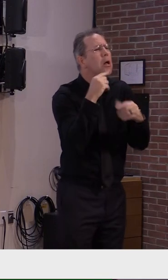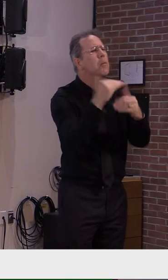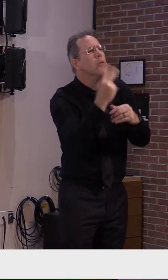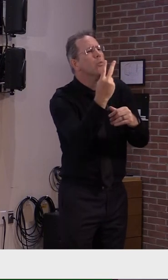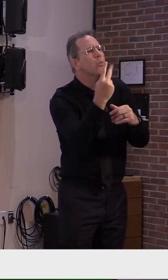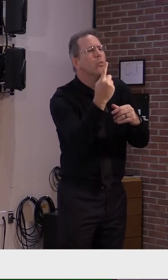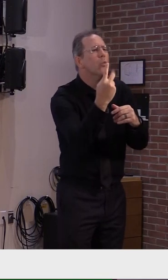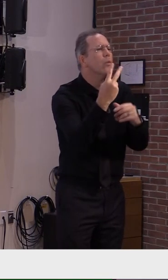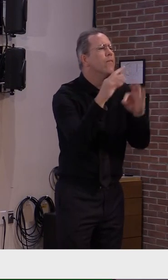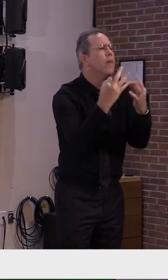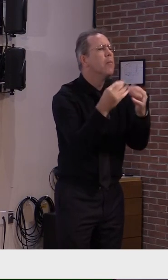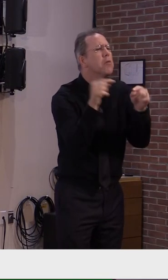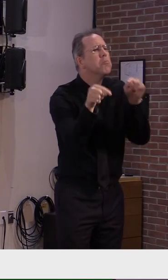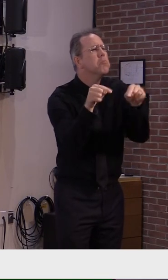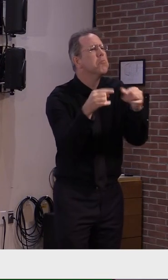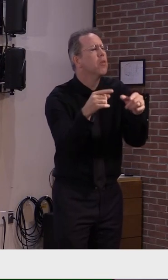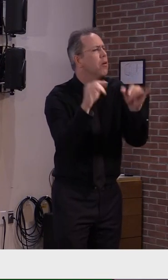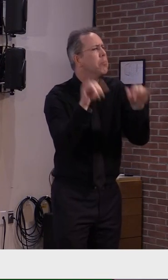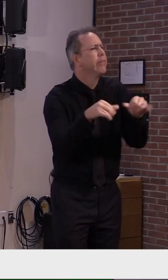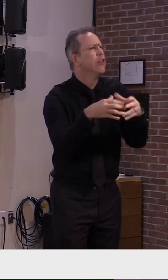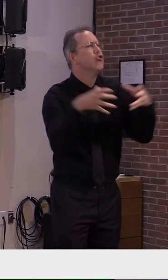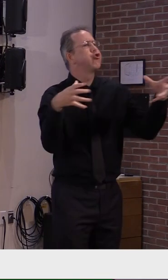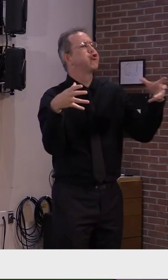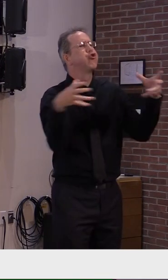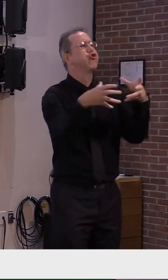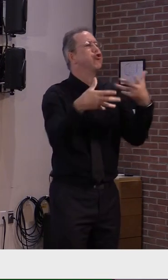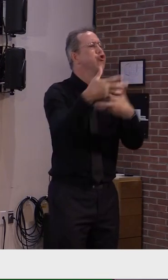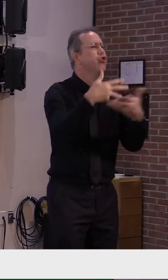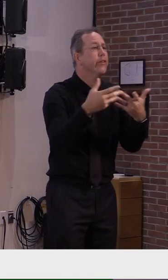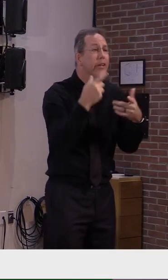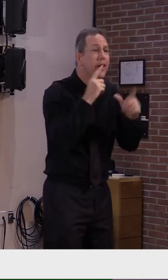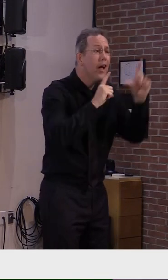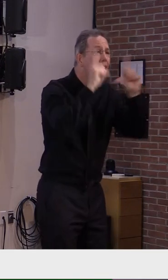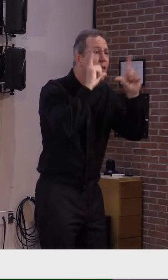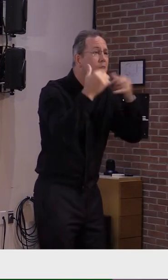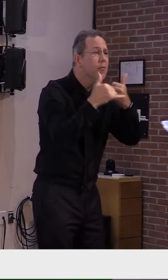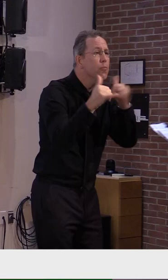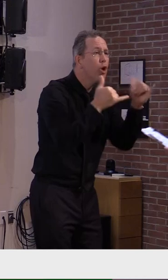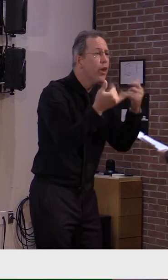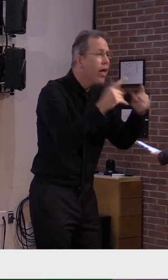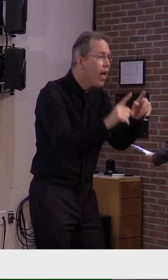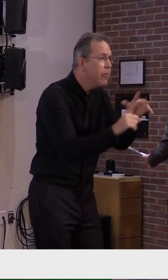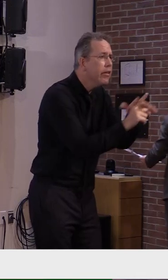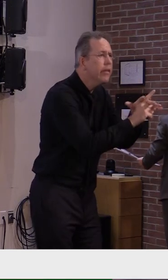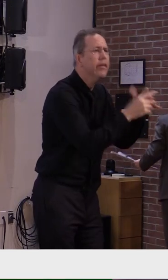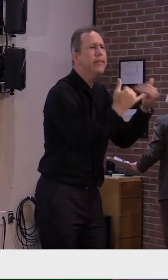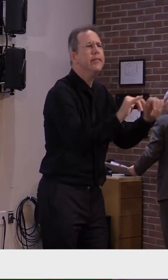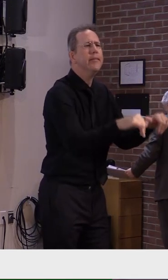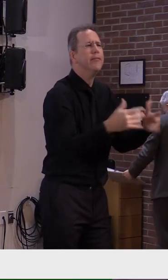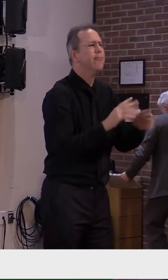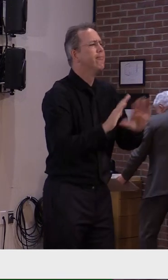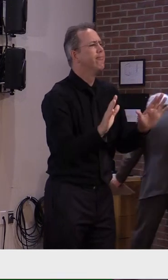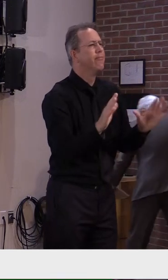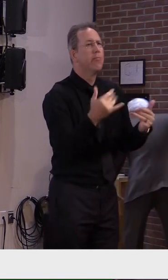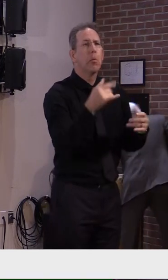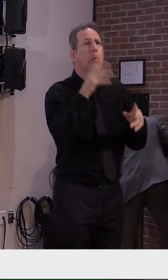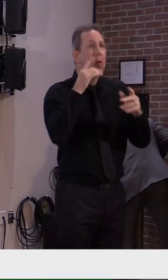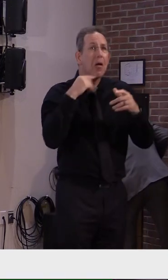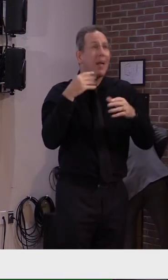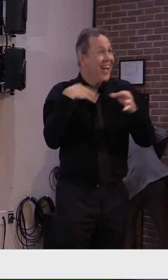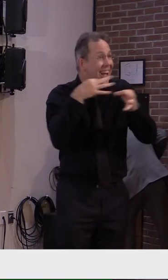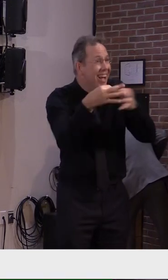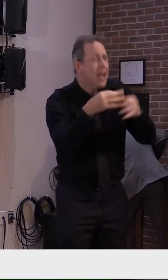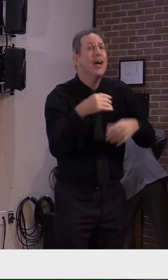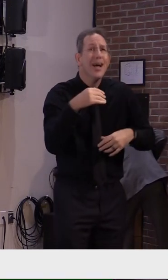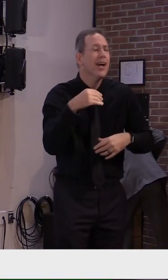gatherings like Halloween parties and beers with friends after games continued and it's led directly to our record